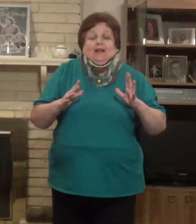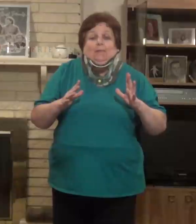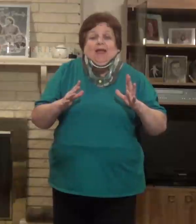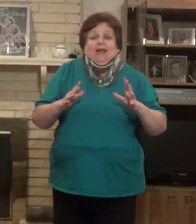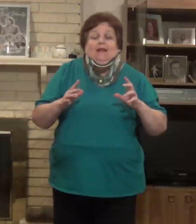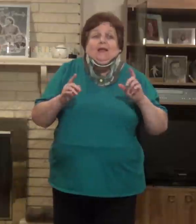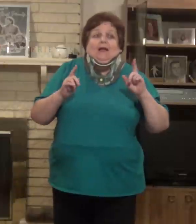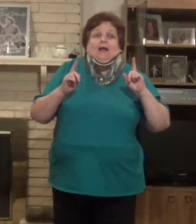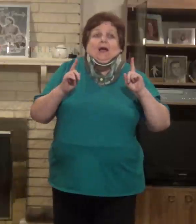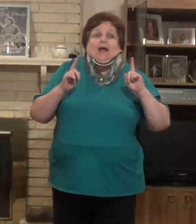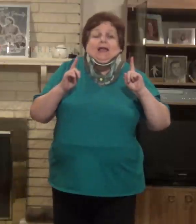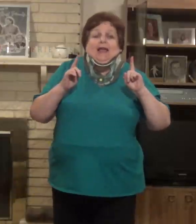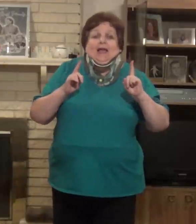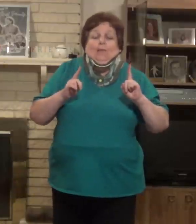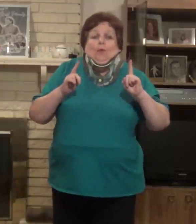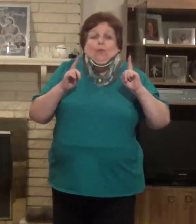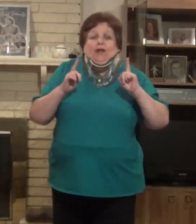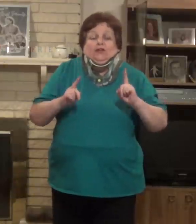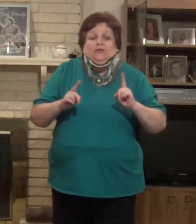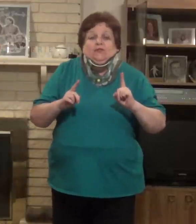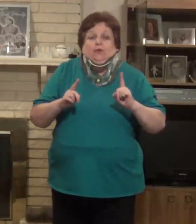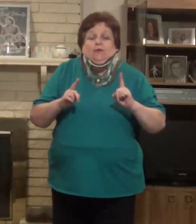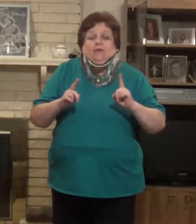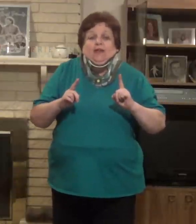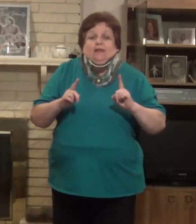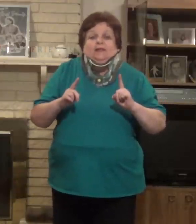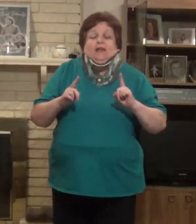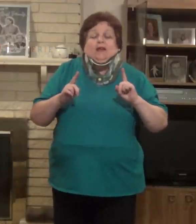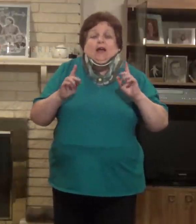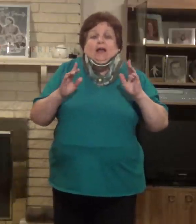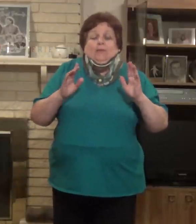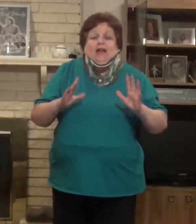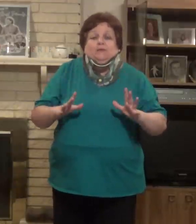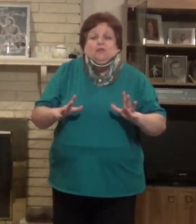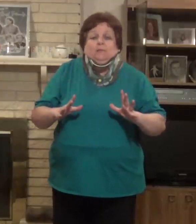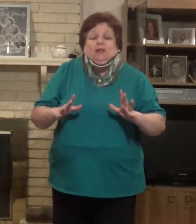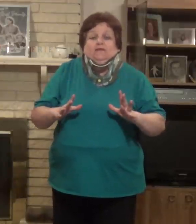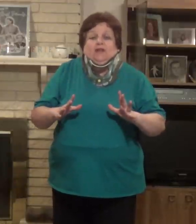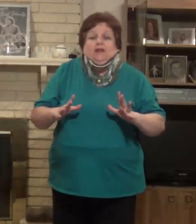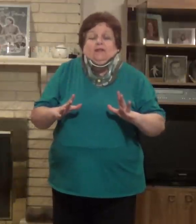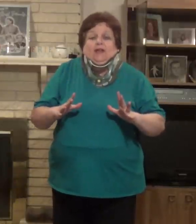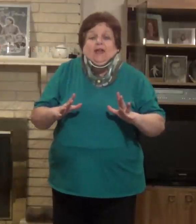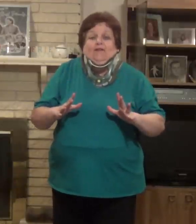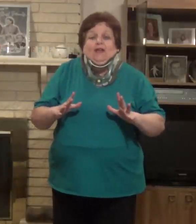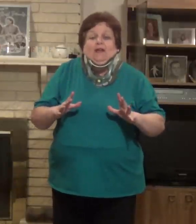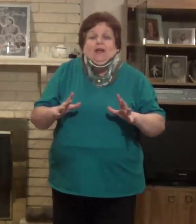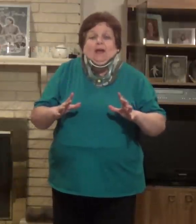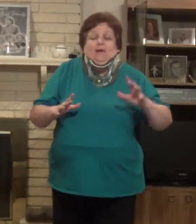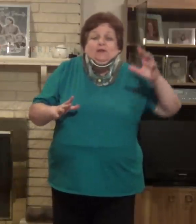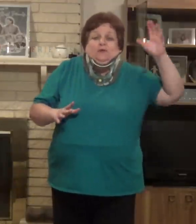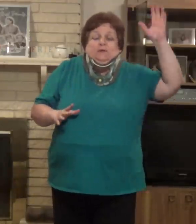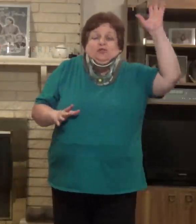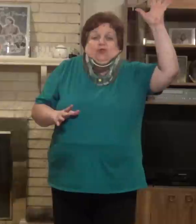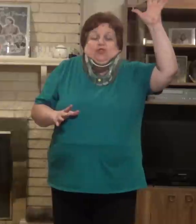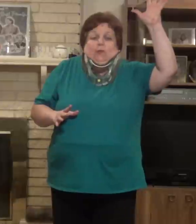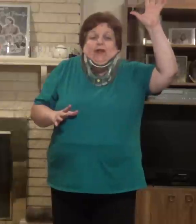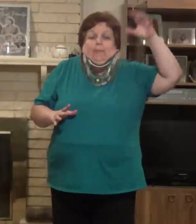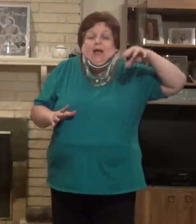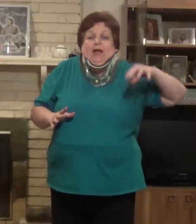any pain? I am when I do certain things. I am not supposed to be lifting anything heavy. I'm not supposed to be stretching way up high,